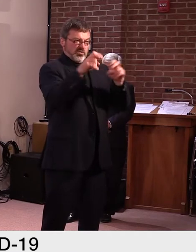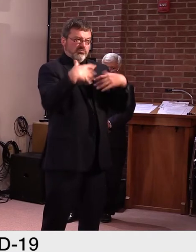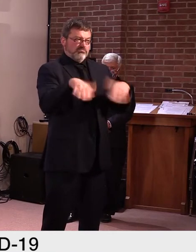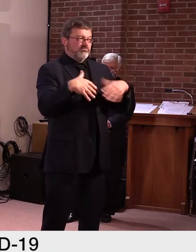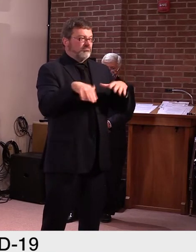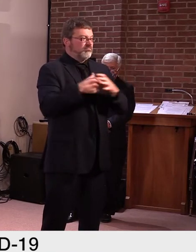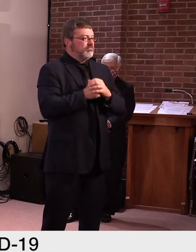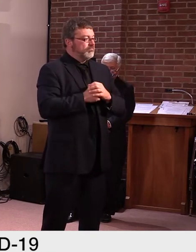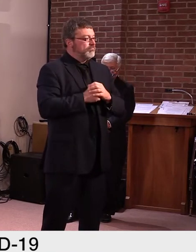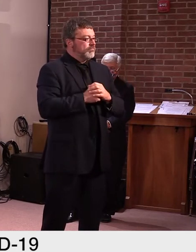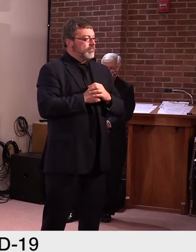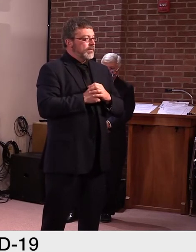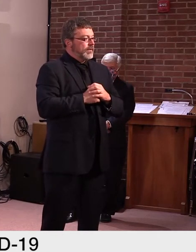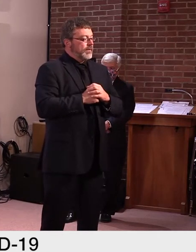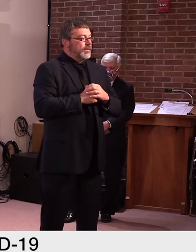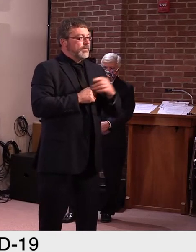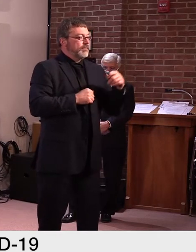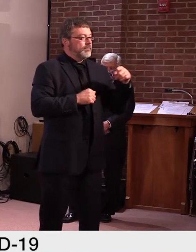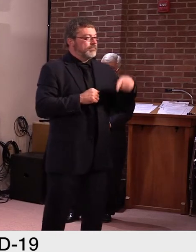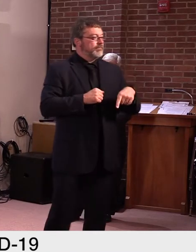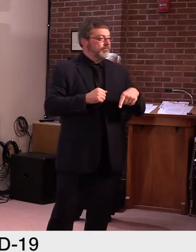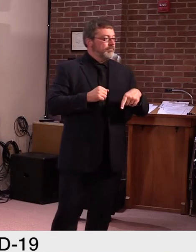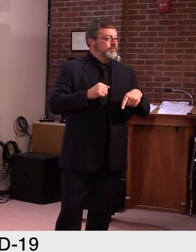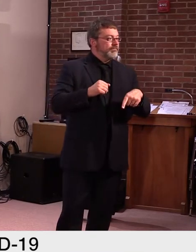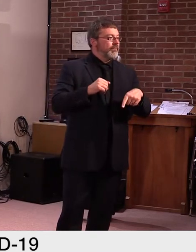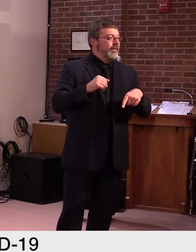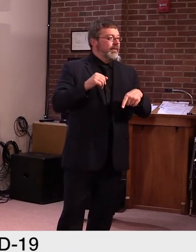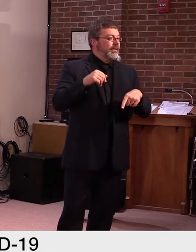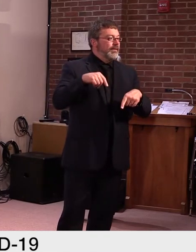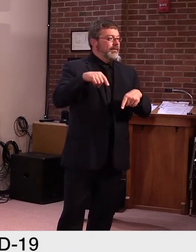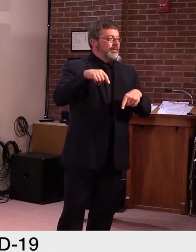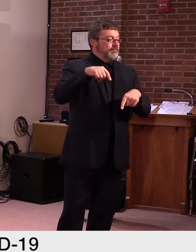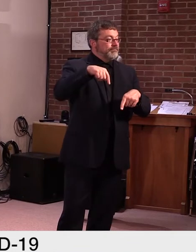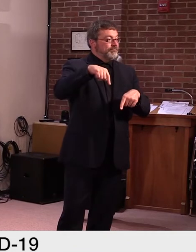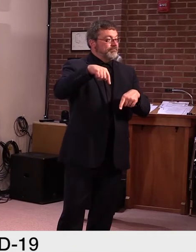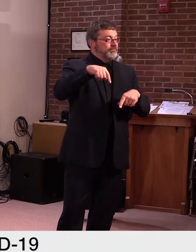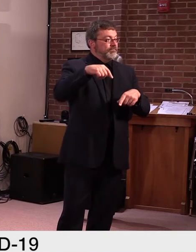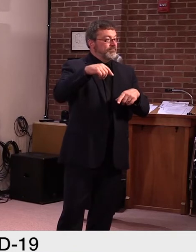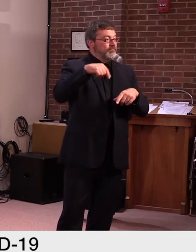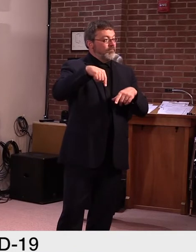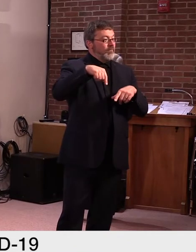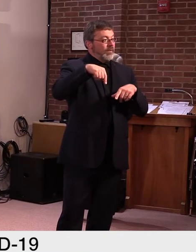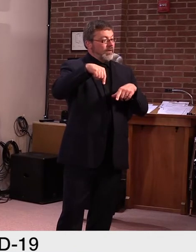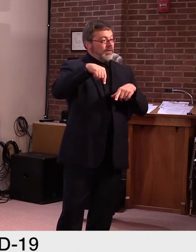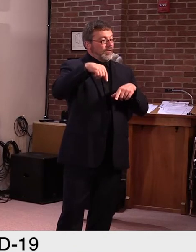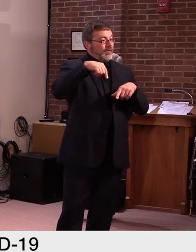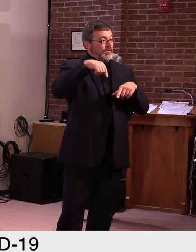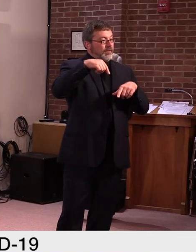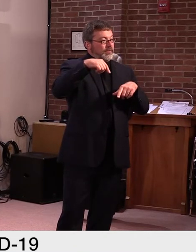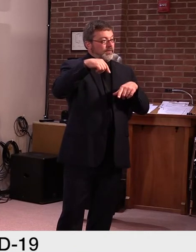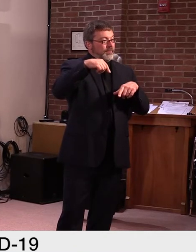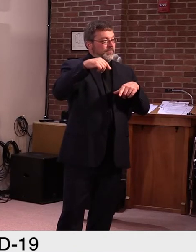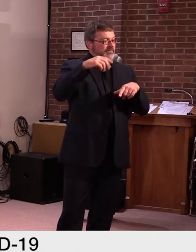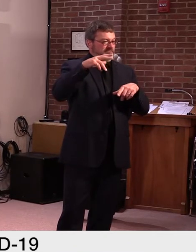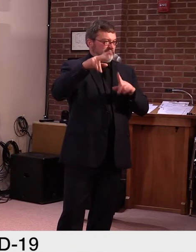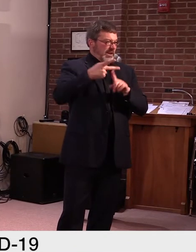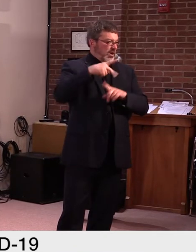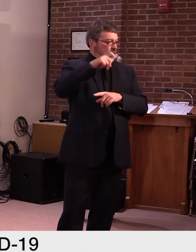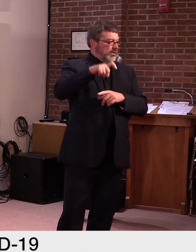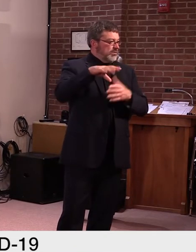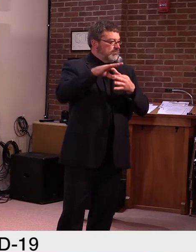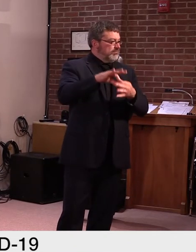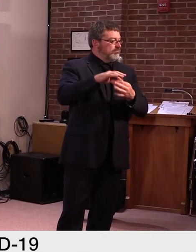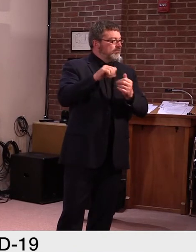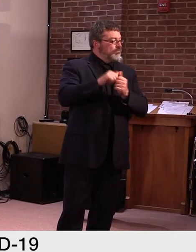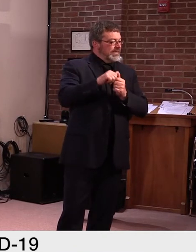And uh, was looking into something like this be, uh, something that they would help with funding or would you see that as something that local towns would, uh,